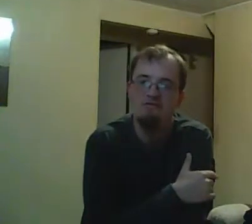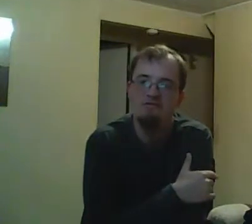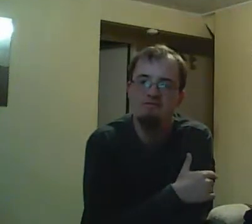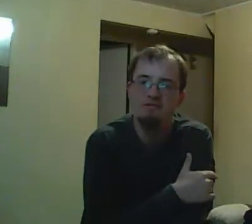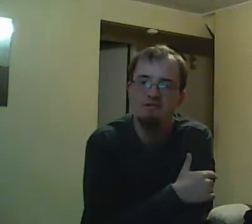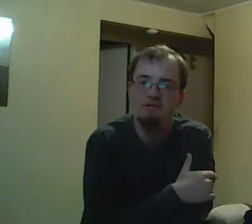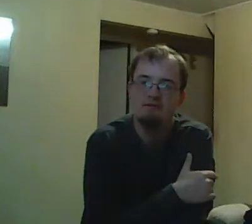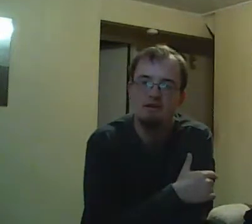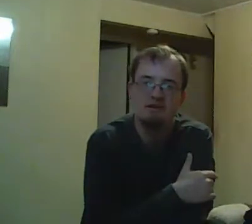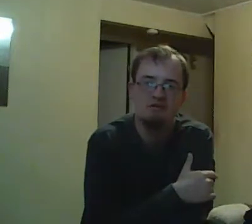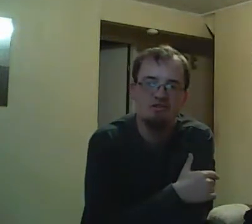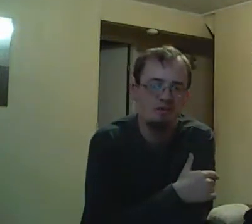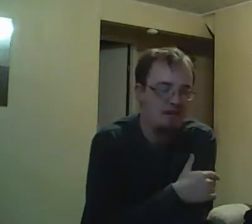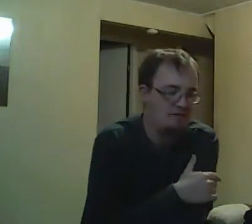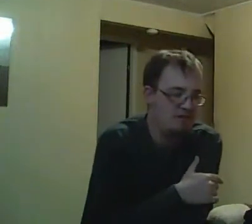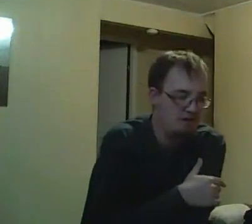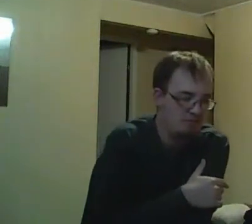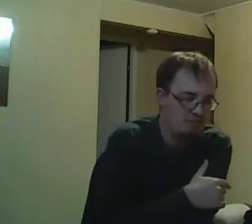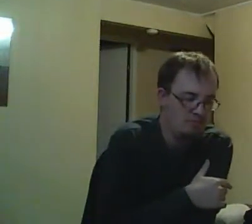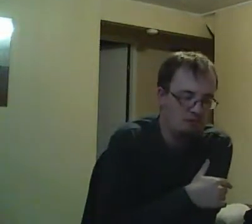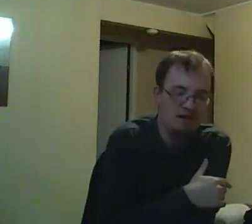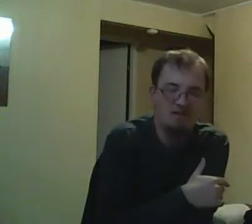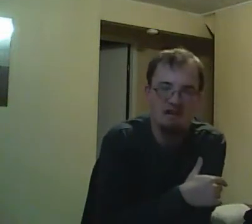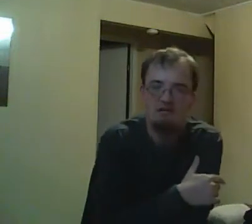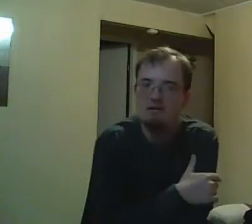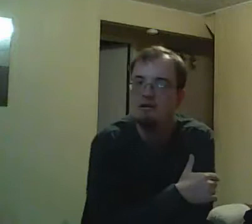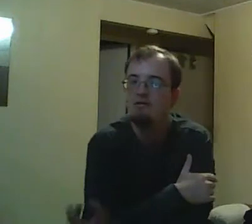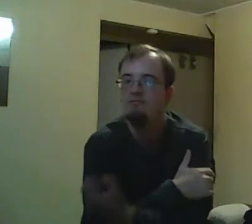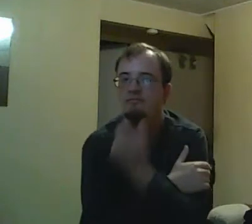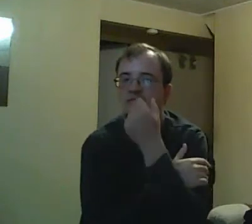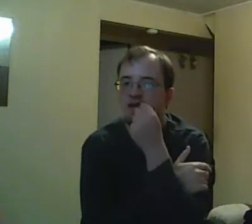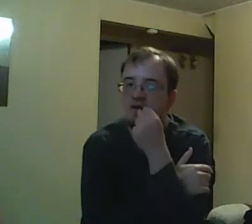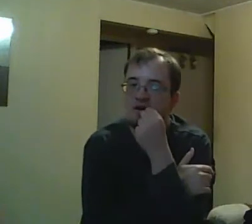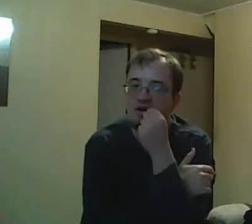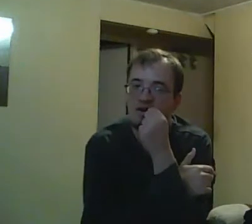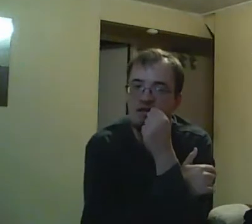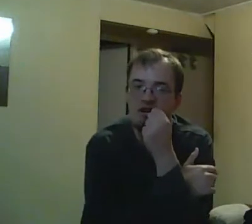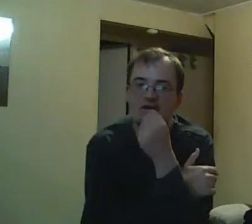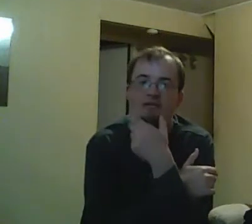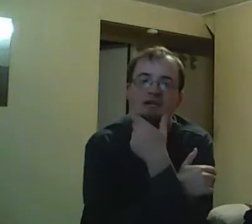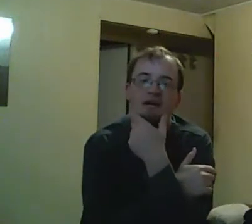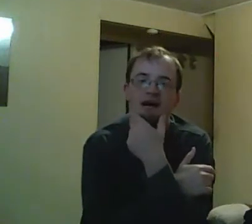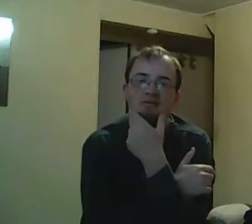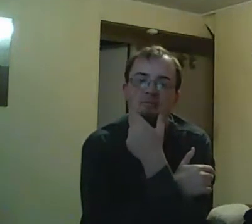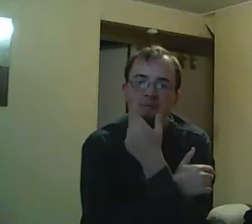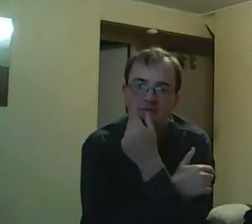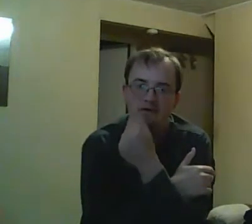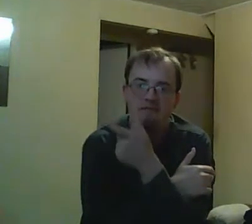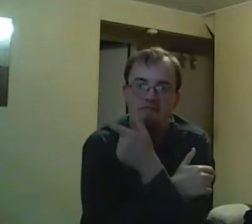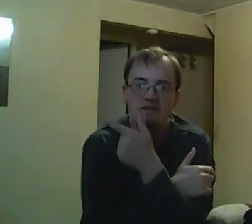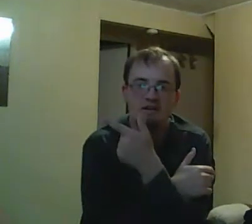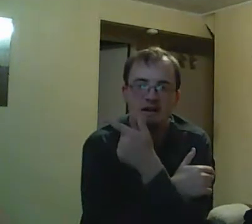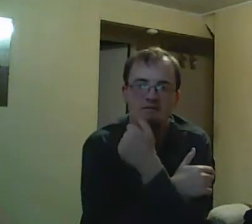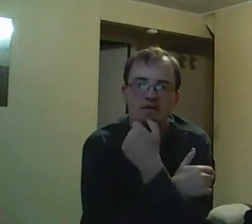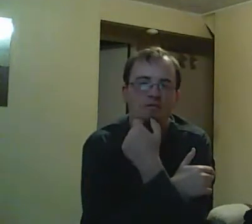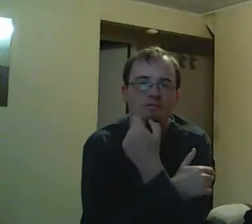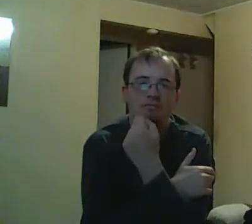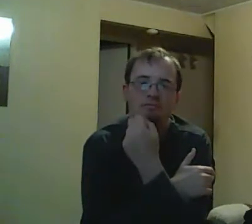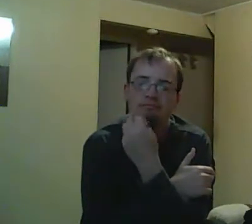look at Paige, and slowly is about to raise the gun from his backpack. Paige talks him off the ledge by saying that Paige realizes how